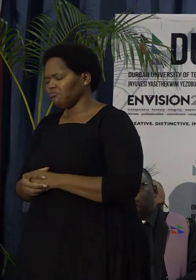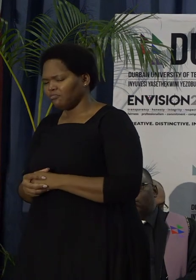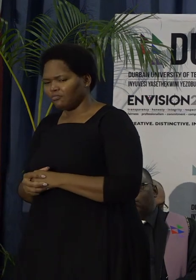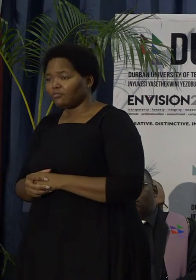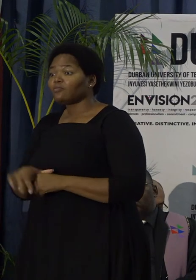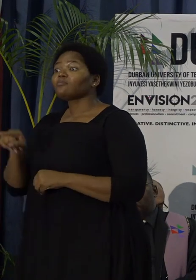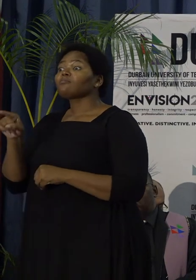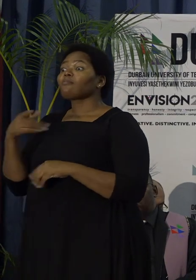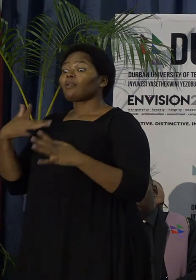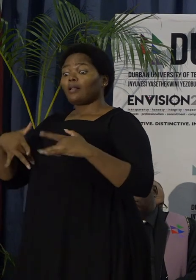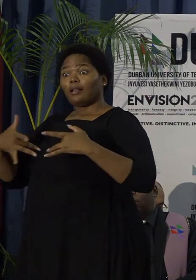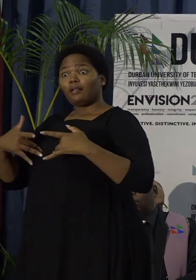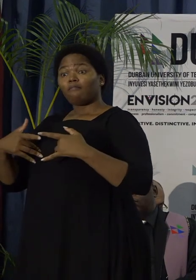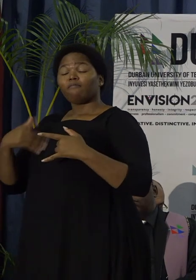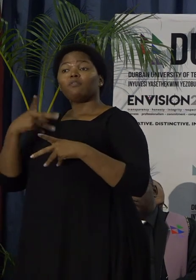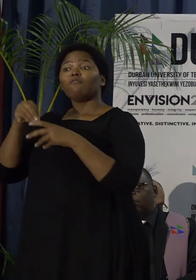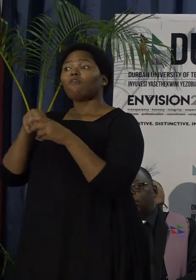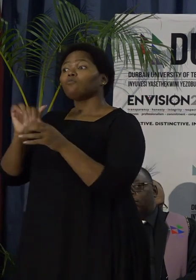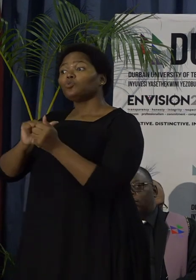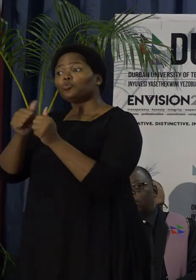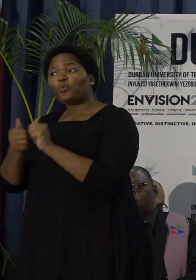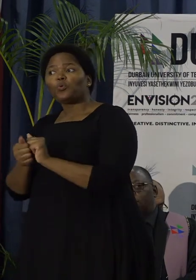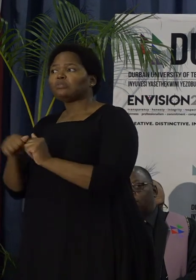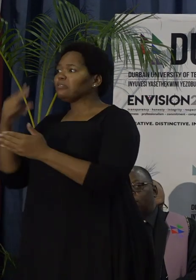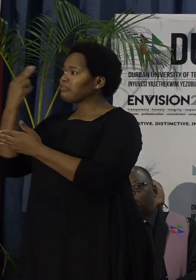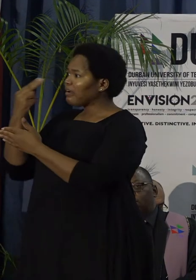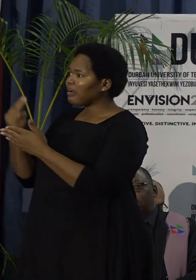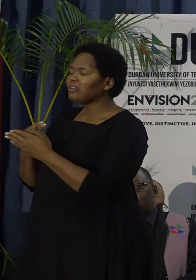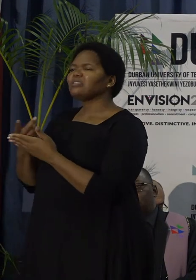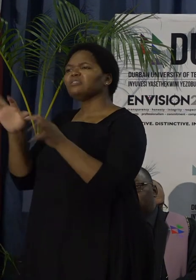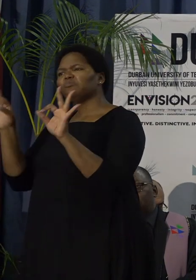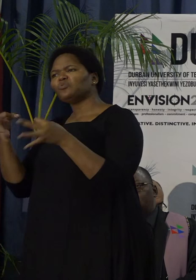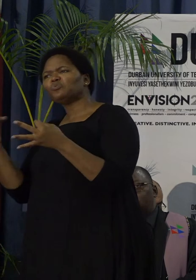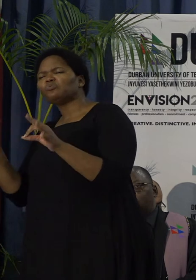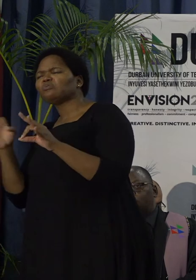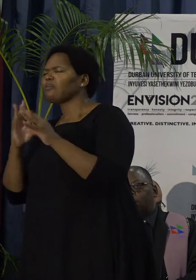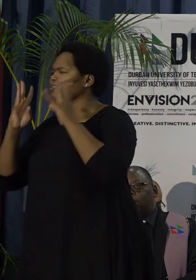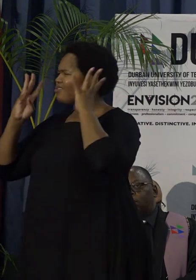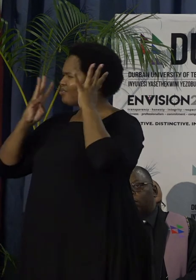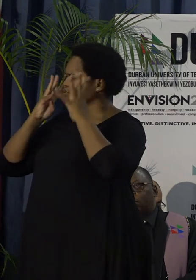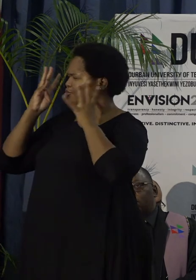It's about arts, it's about sports, it's about music, it's about recreation.